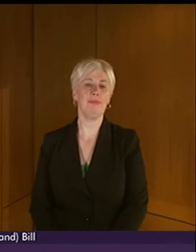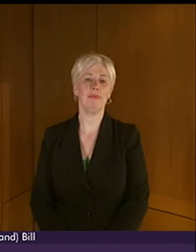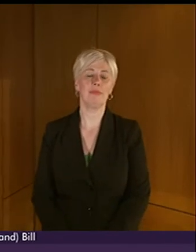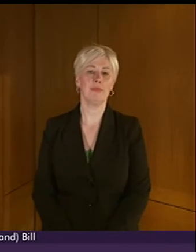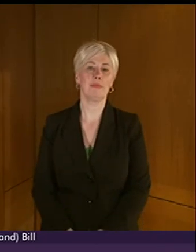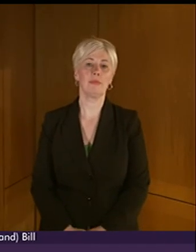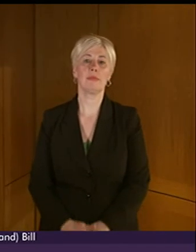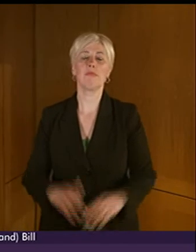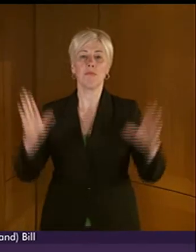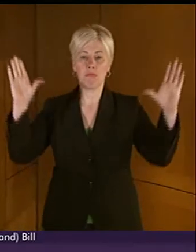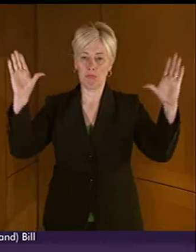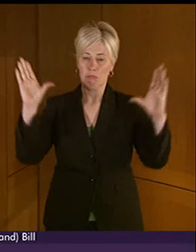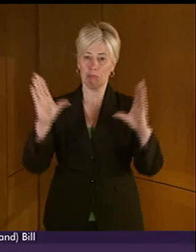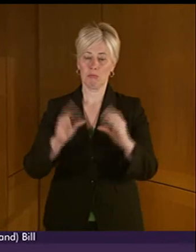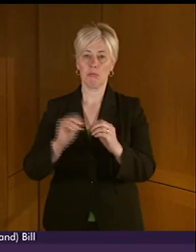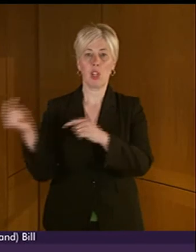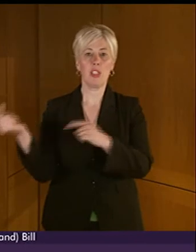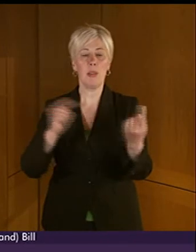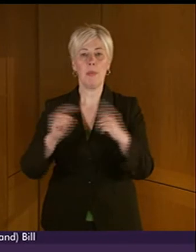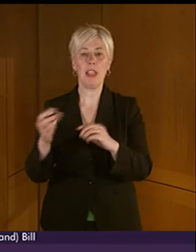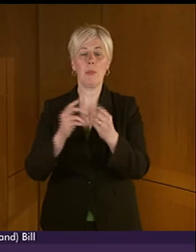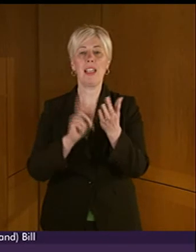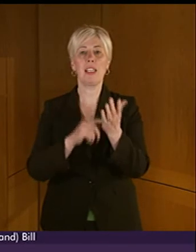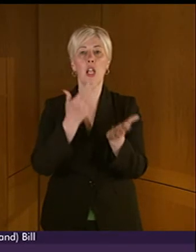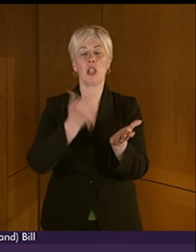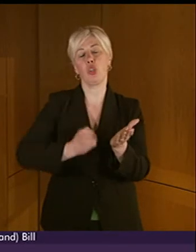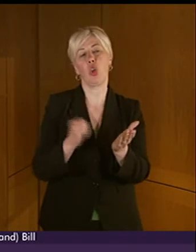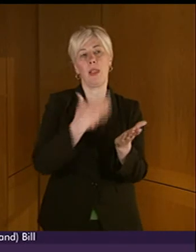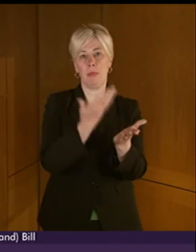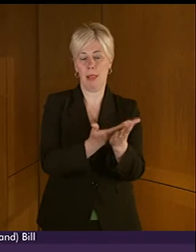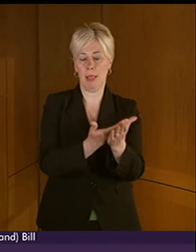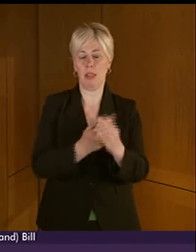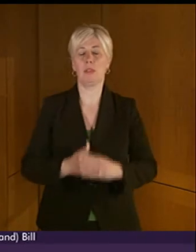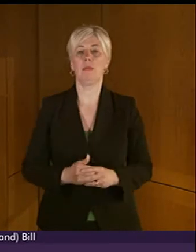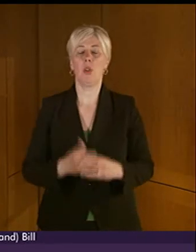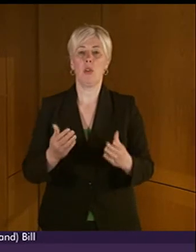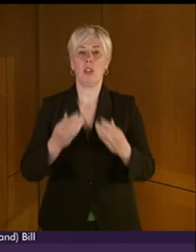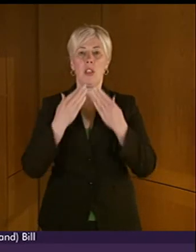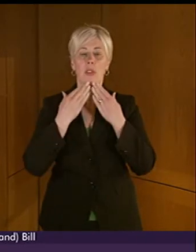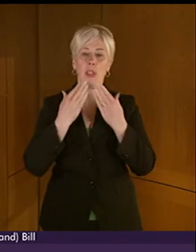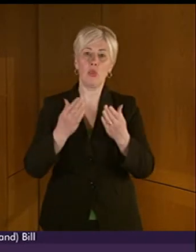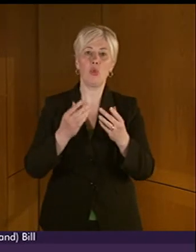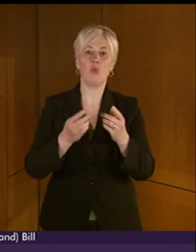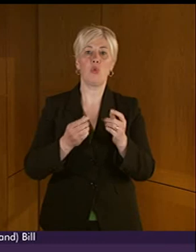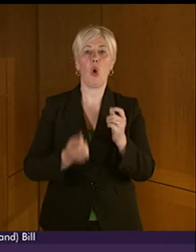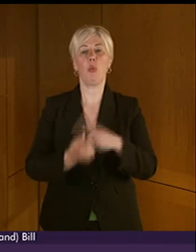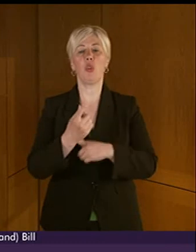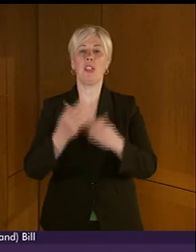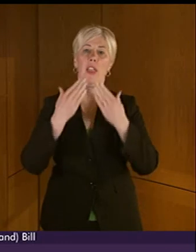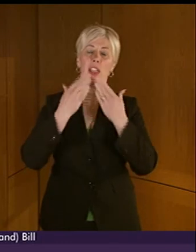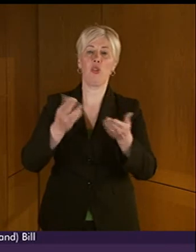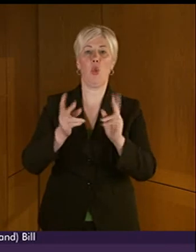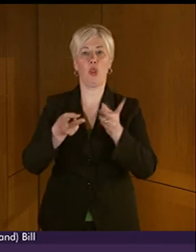that concludes the debate on the British Sign Language Scotland bill can I take this opportunity to thank our signers at the back of the chamber